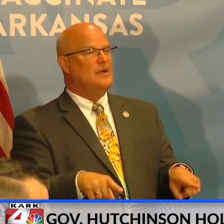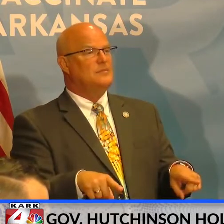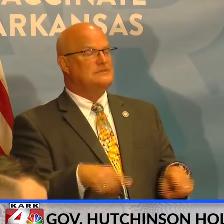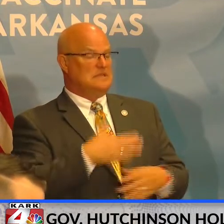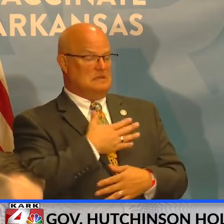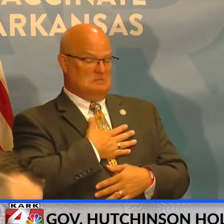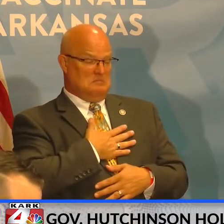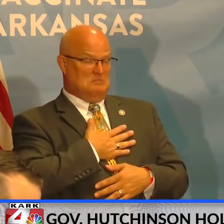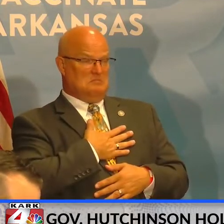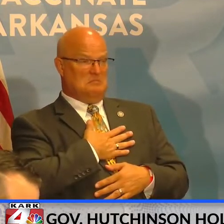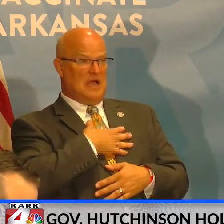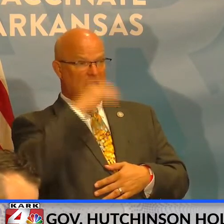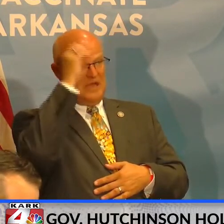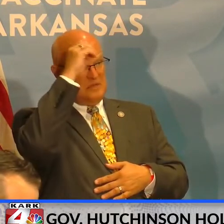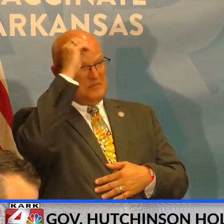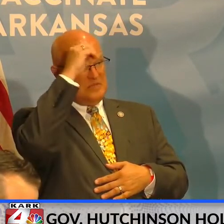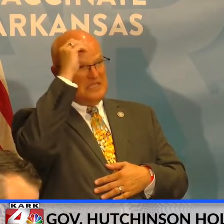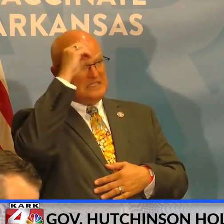my judgment, uh,